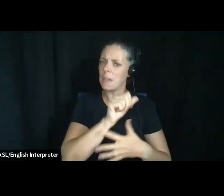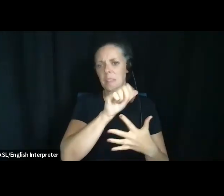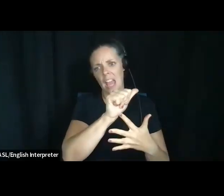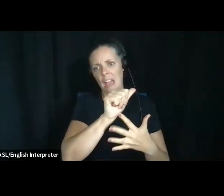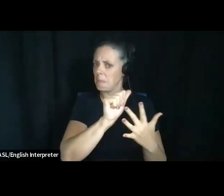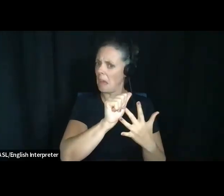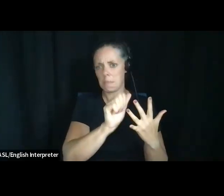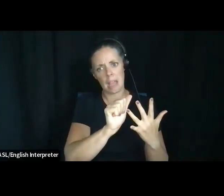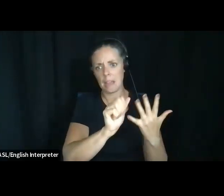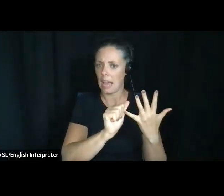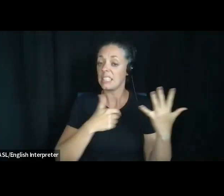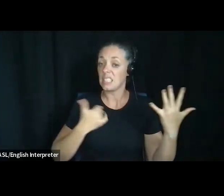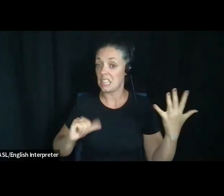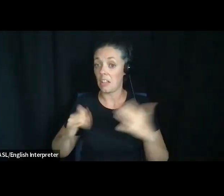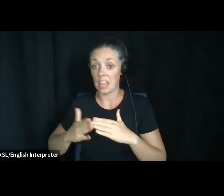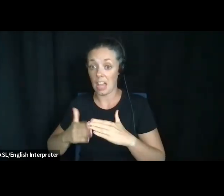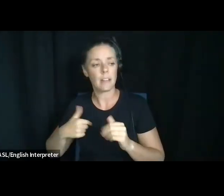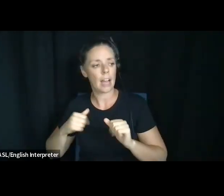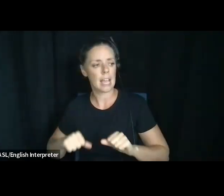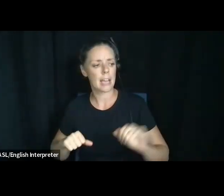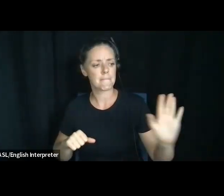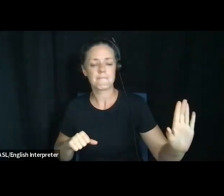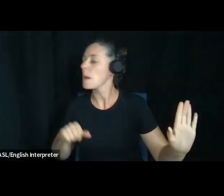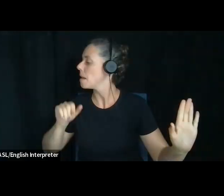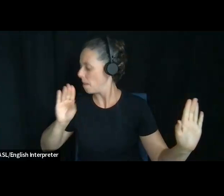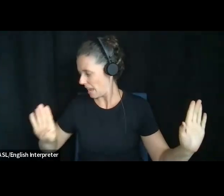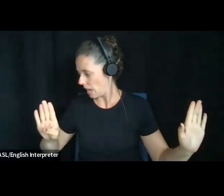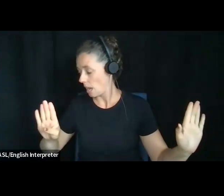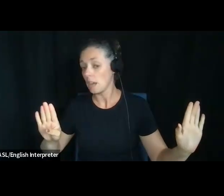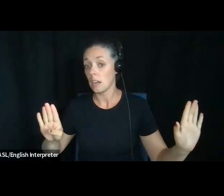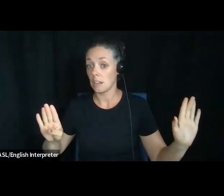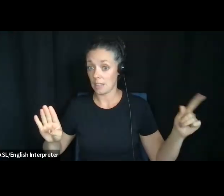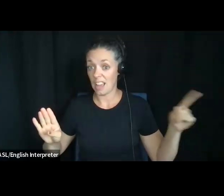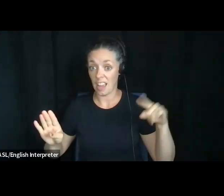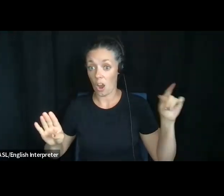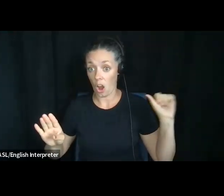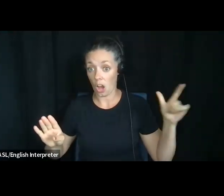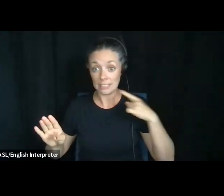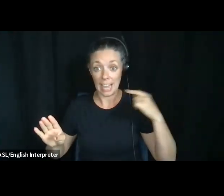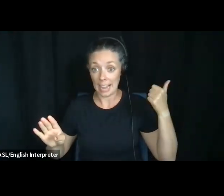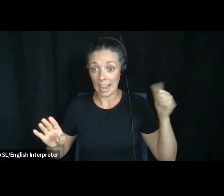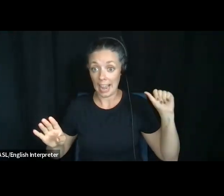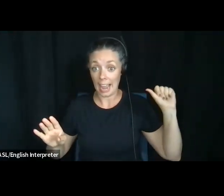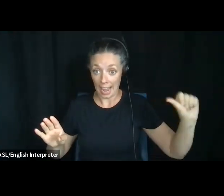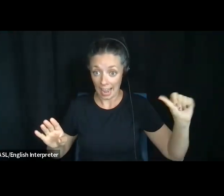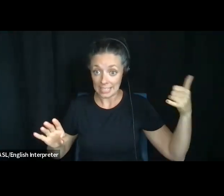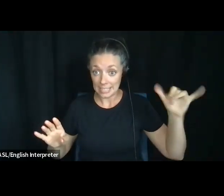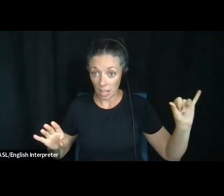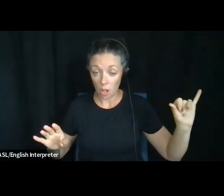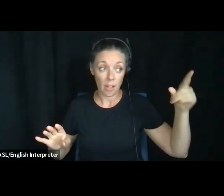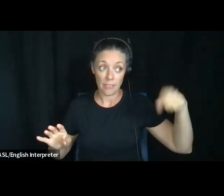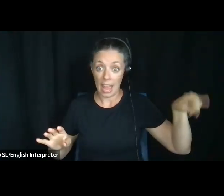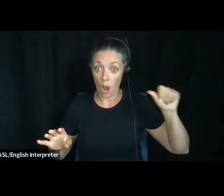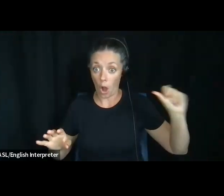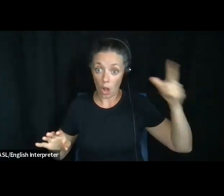Um, they may be able to say, I told you so later, but ultimately the decision is mine, even if all my supporters don't agree with it.